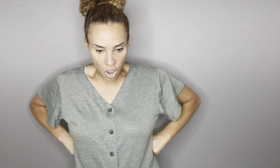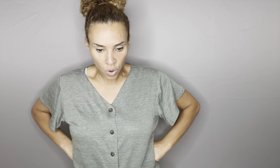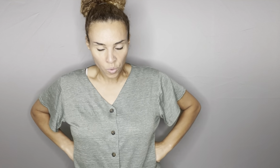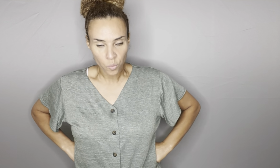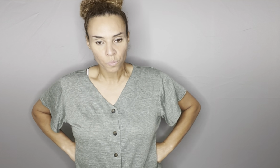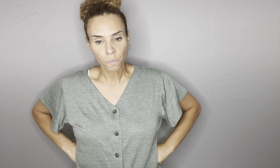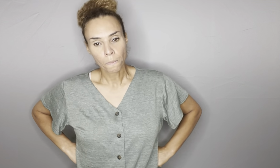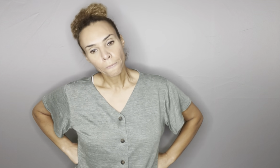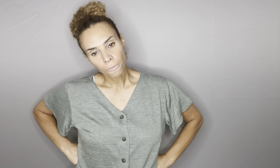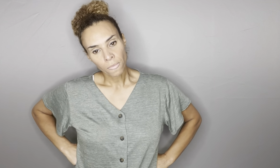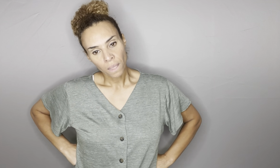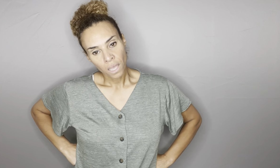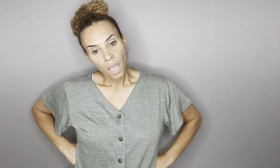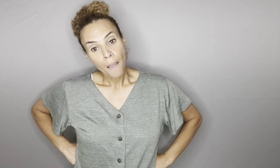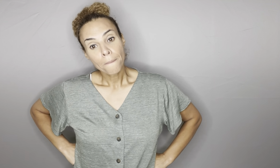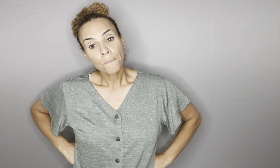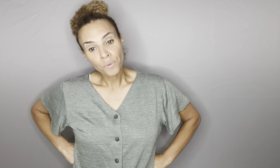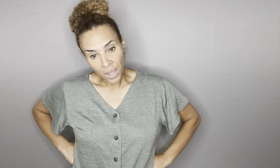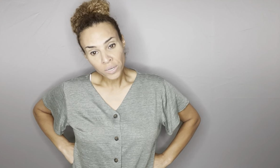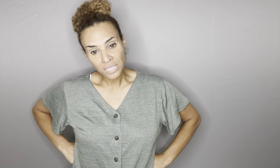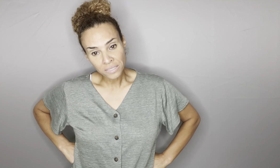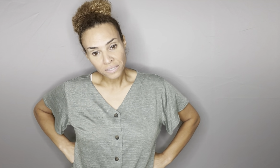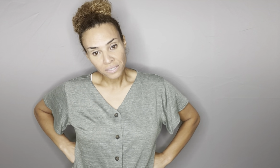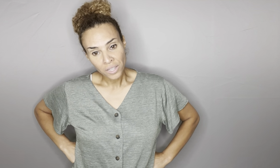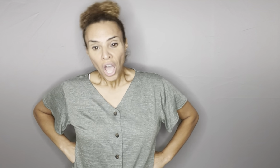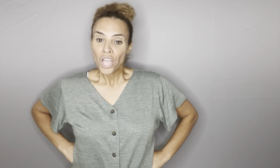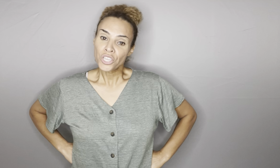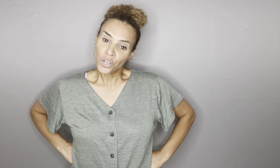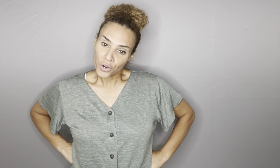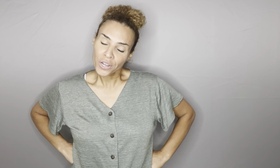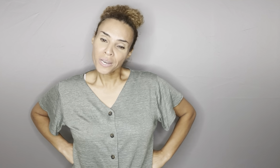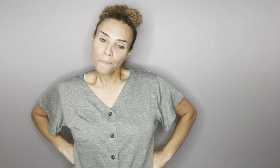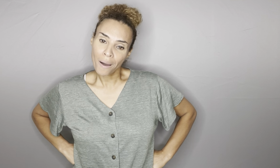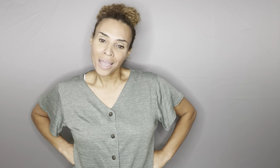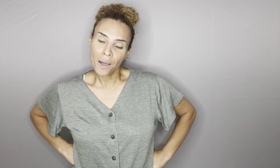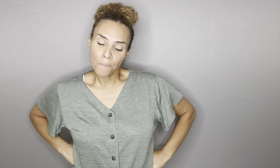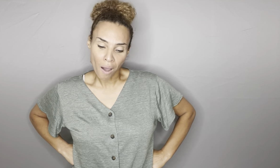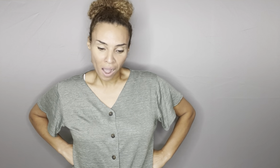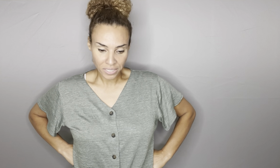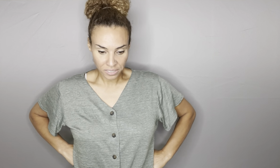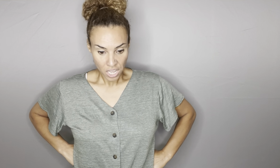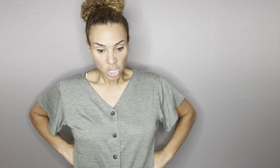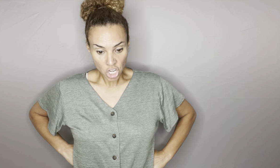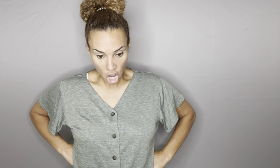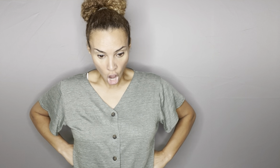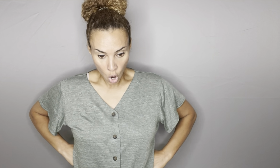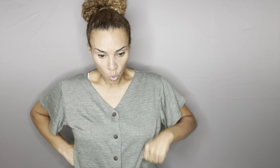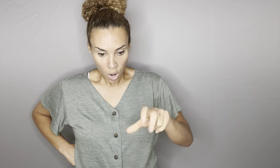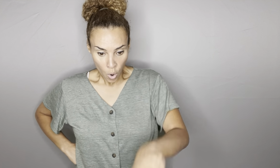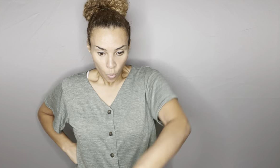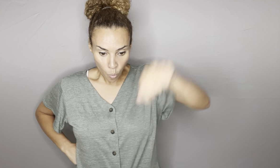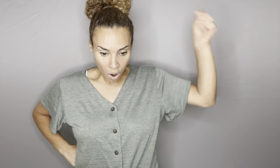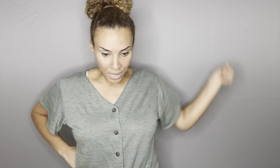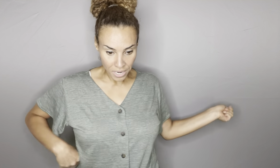brownies you're gonna buy a box no one